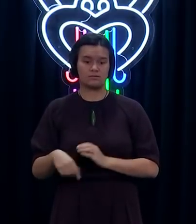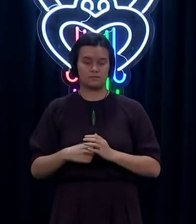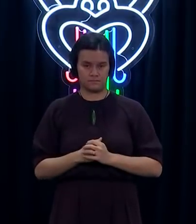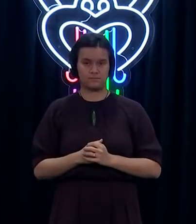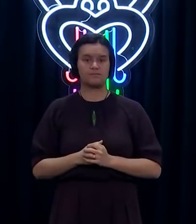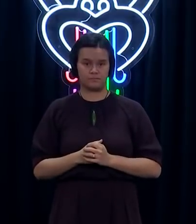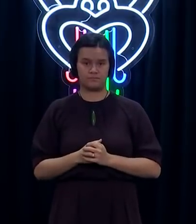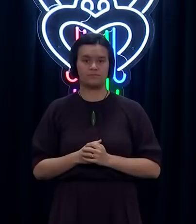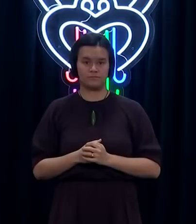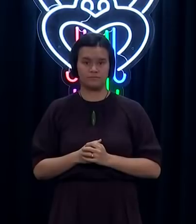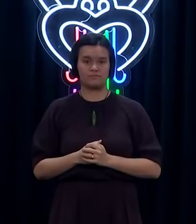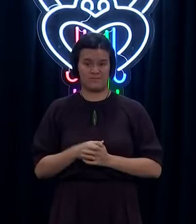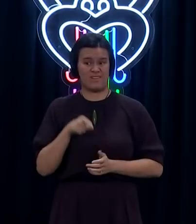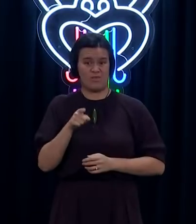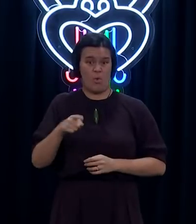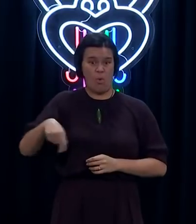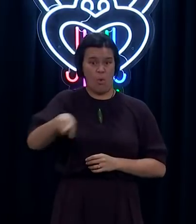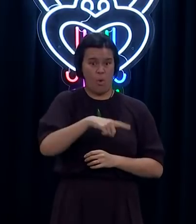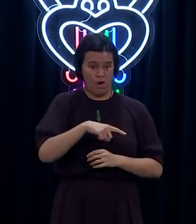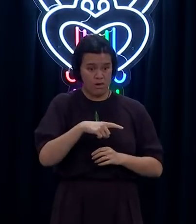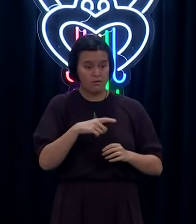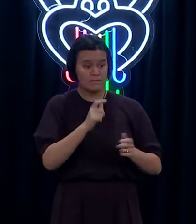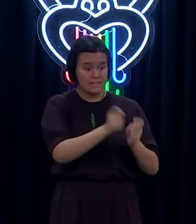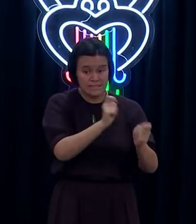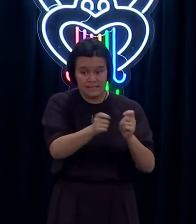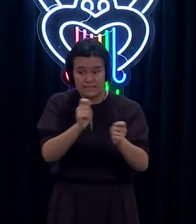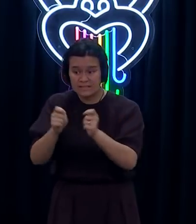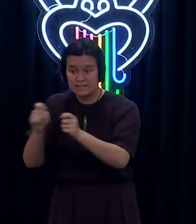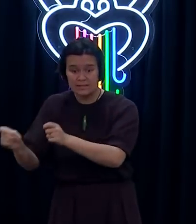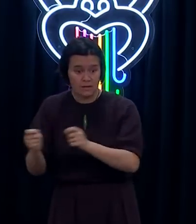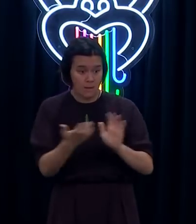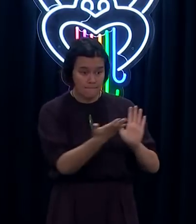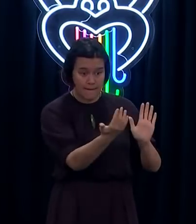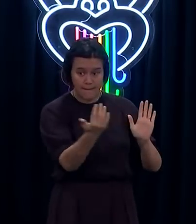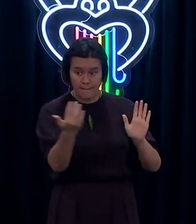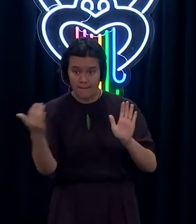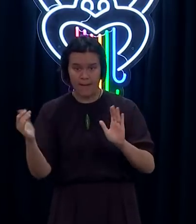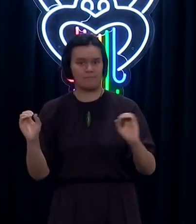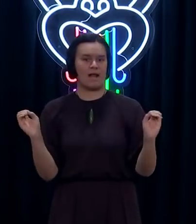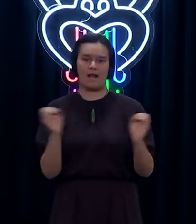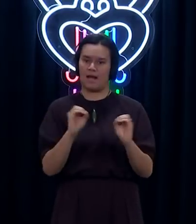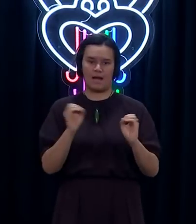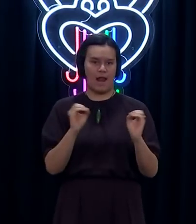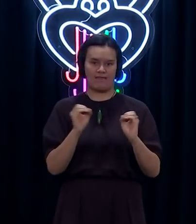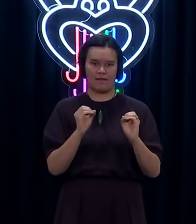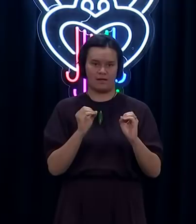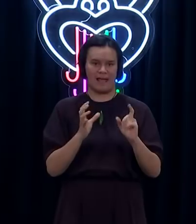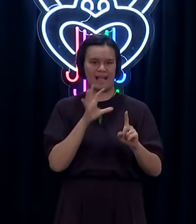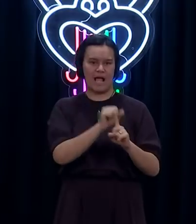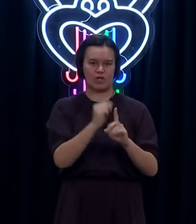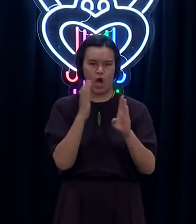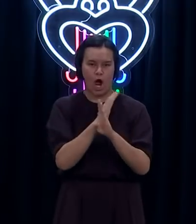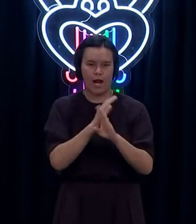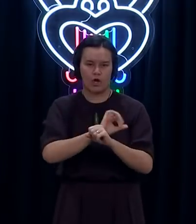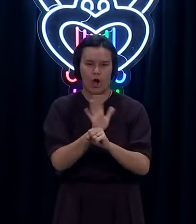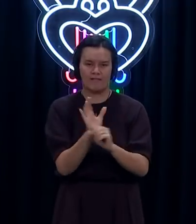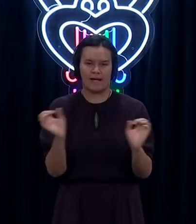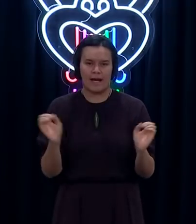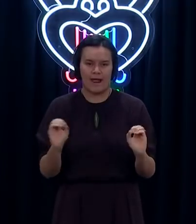September. All test results, very pleasingly so far, have been negative. Yesterday, 13